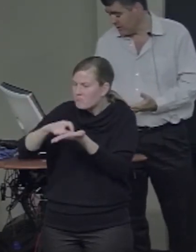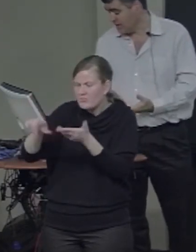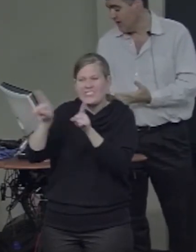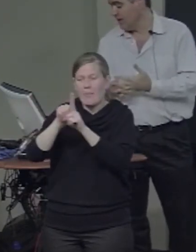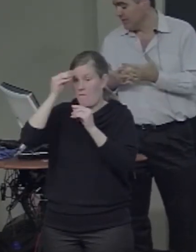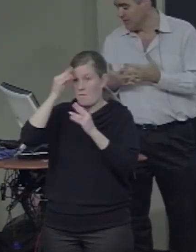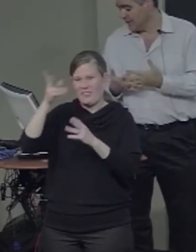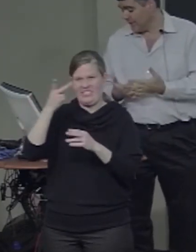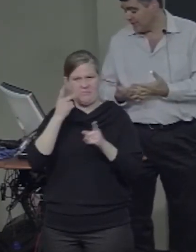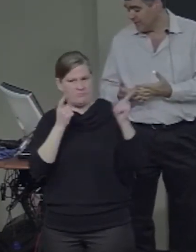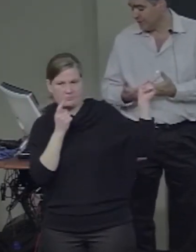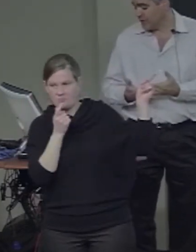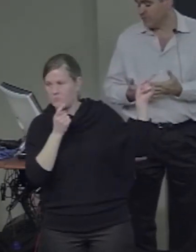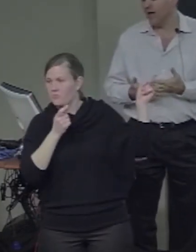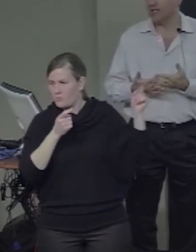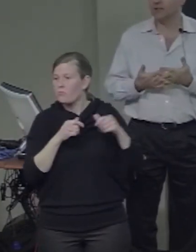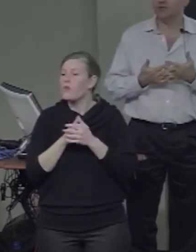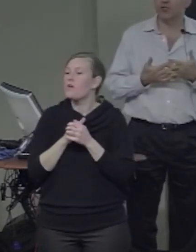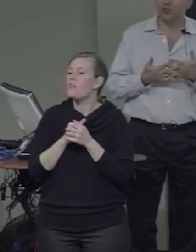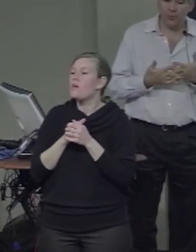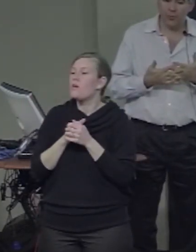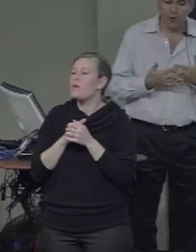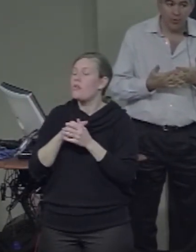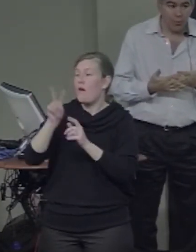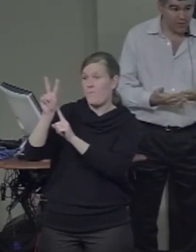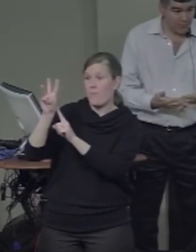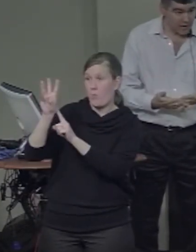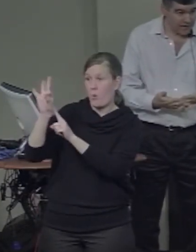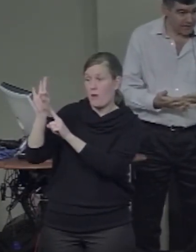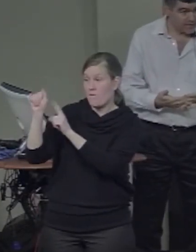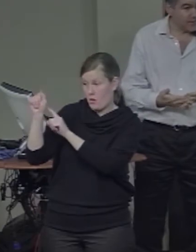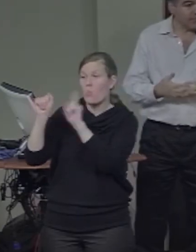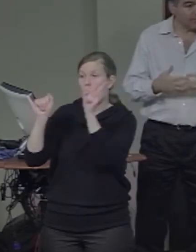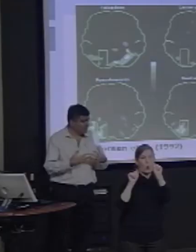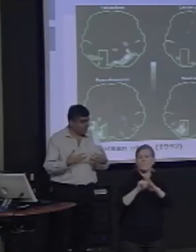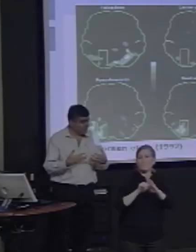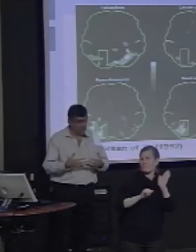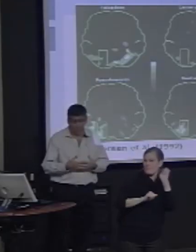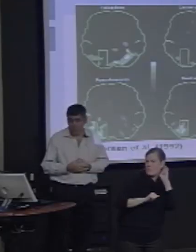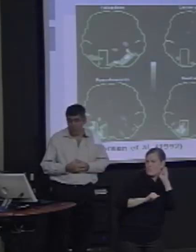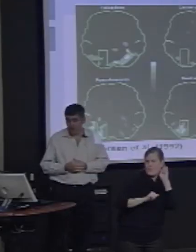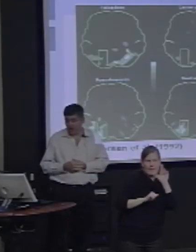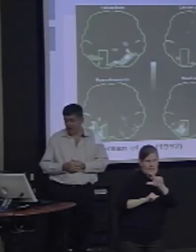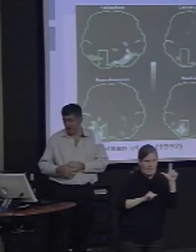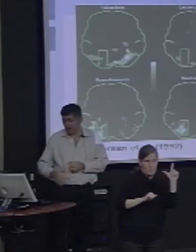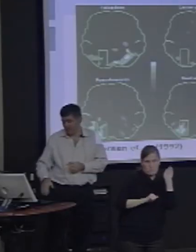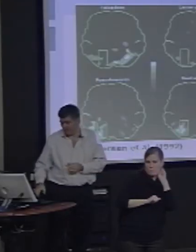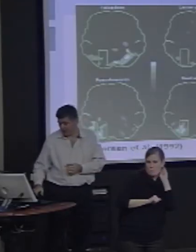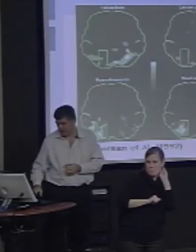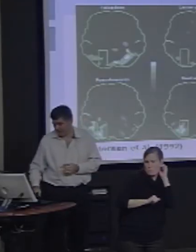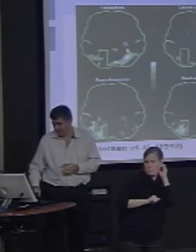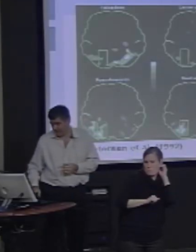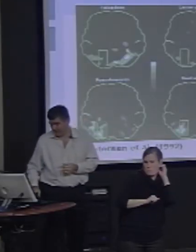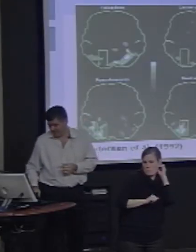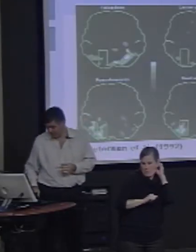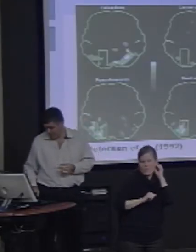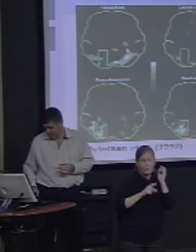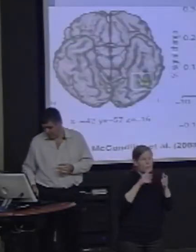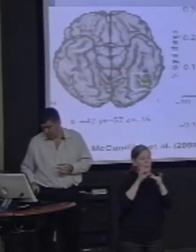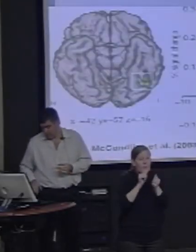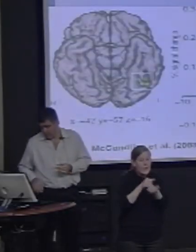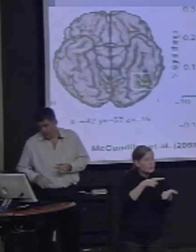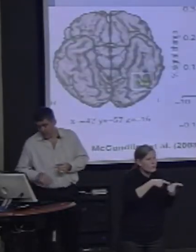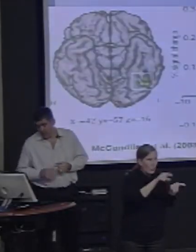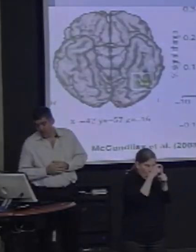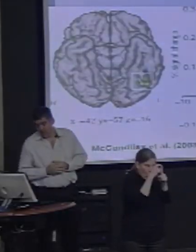gyrus, selectively responsive to orthographic stimuli, particularly word-like orthographic stimuli.